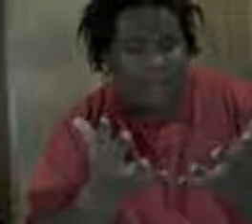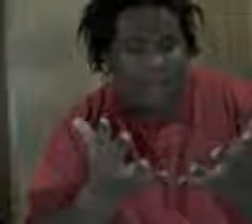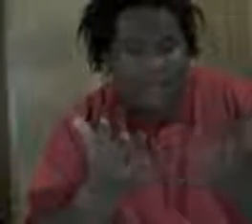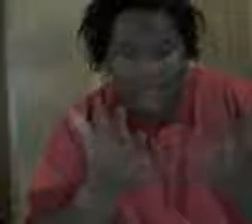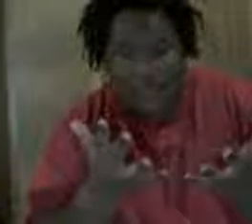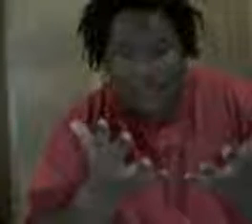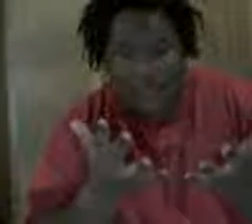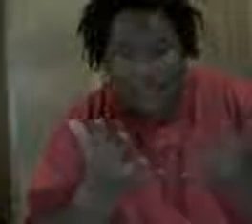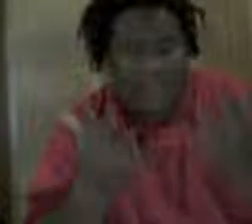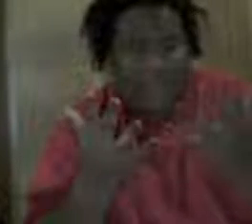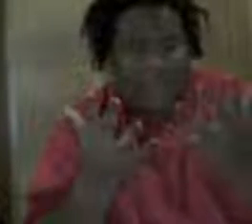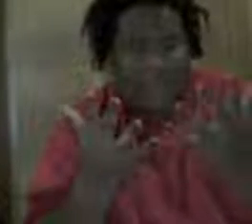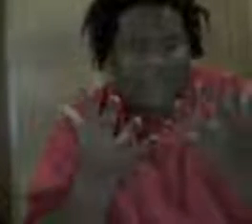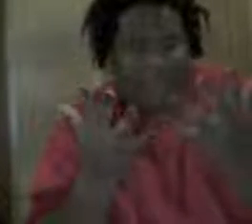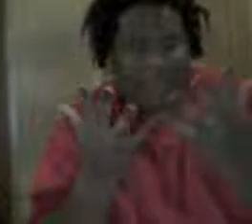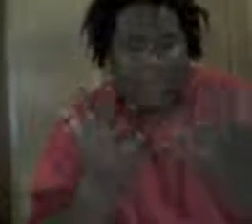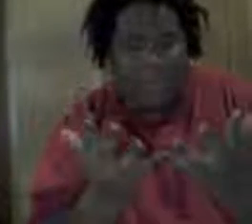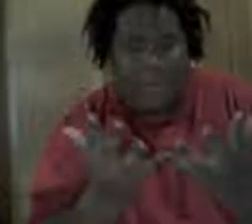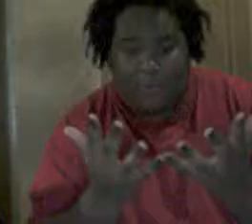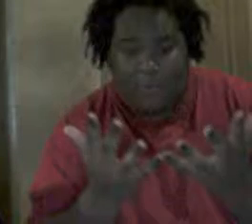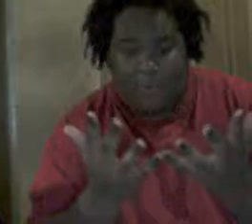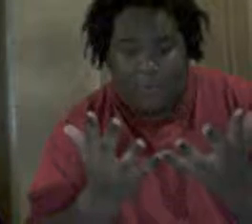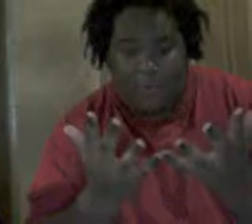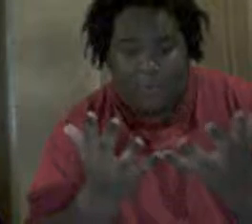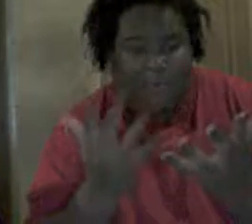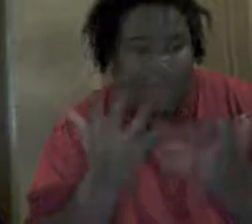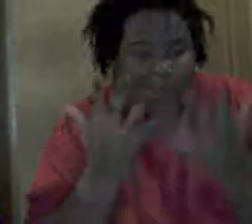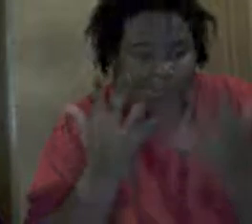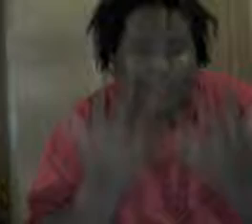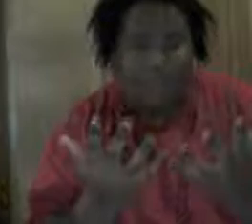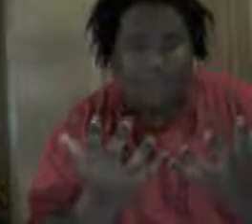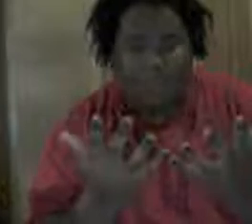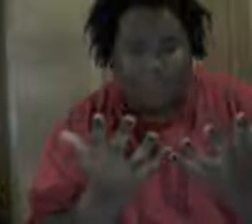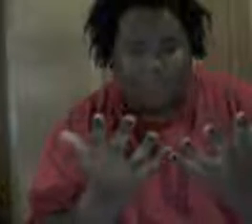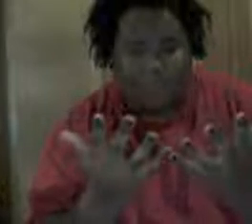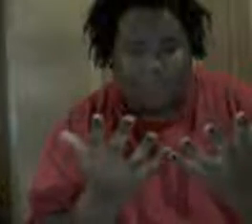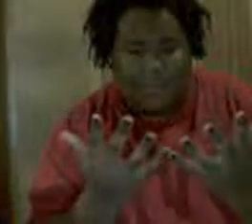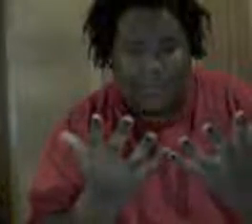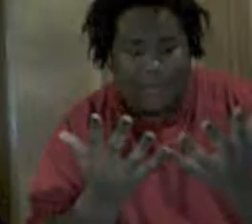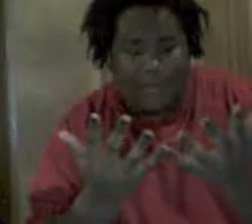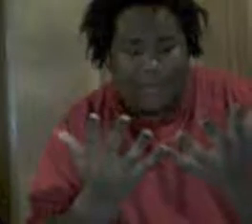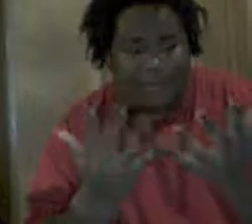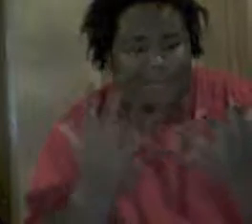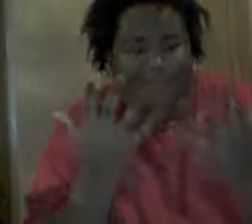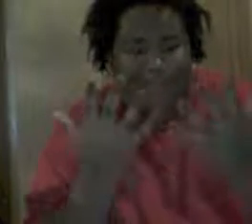please, either, either stop with the Rick Rolling, or come up with something new, something good,